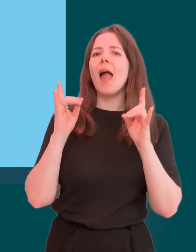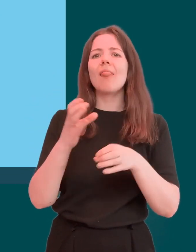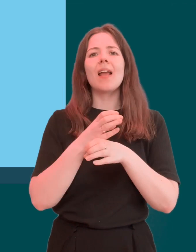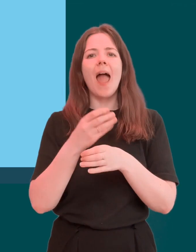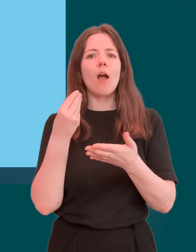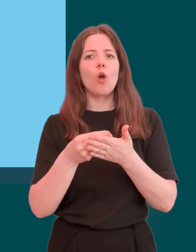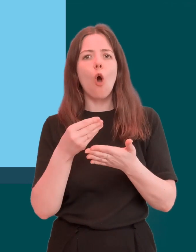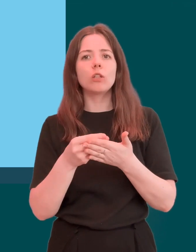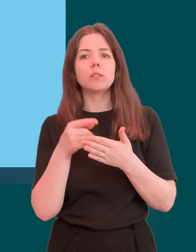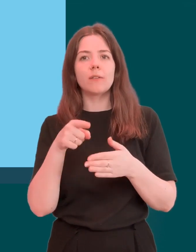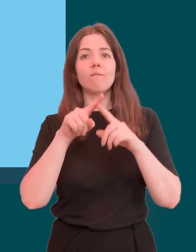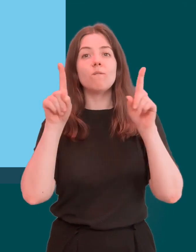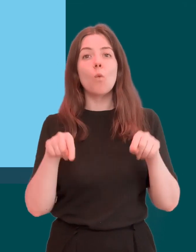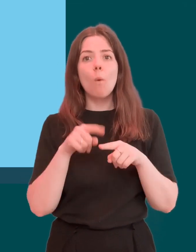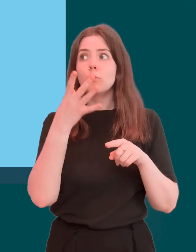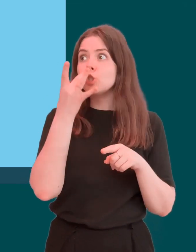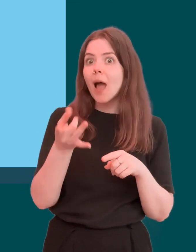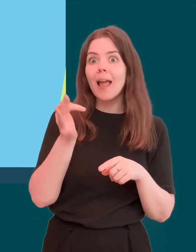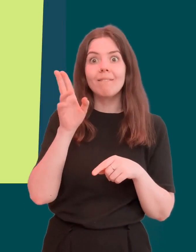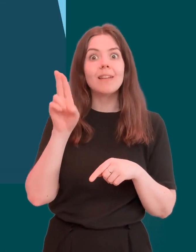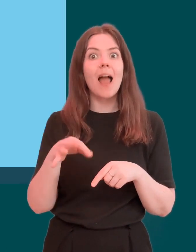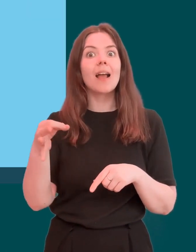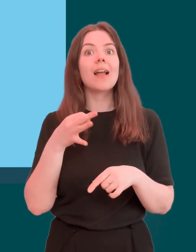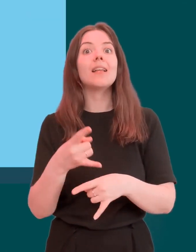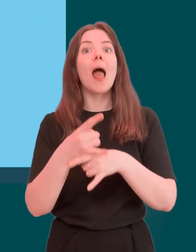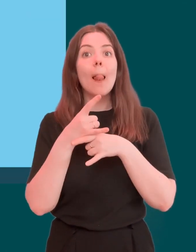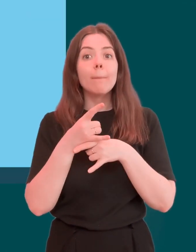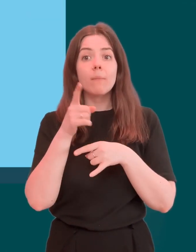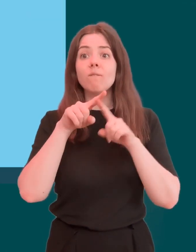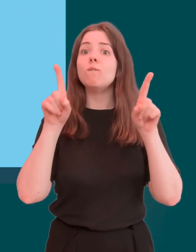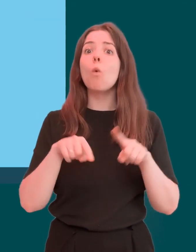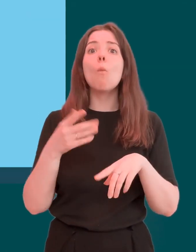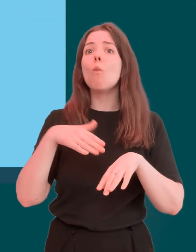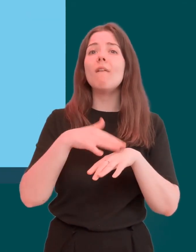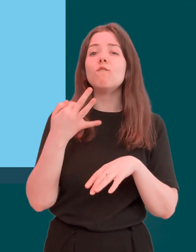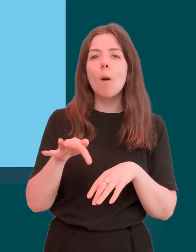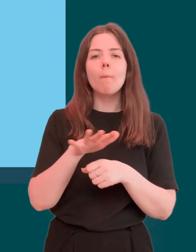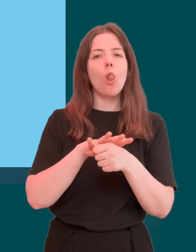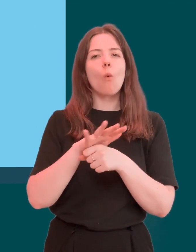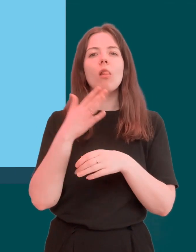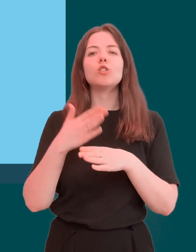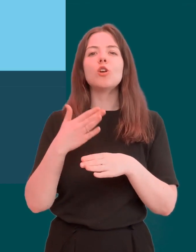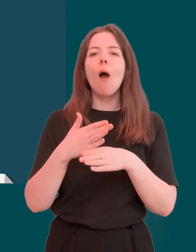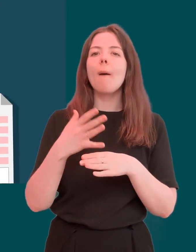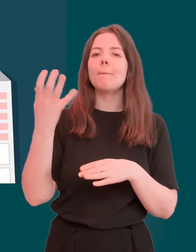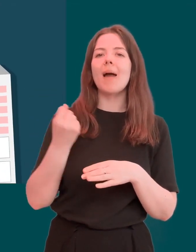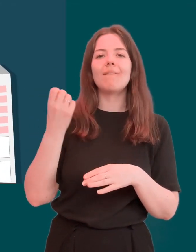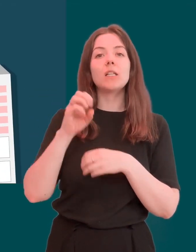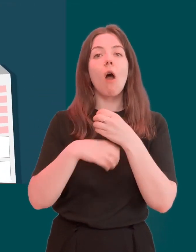to check if you are eligible for help. You can get a form from your local Jobs and Benefits Office by calling free phone 0800